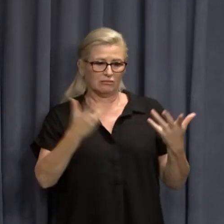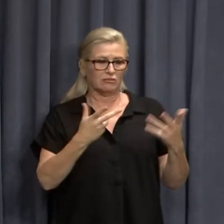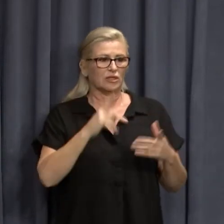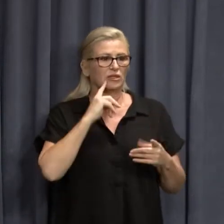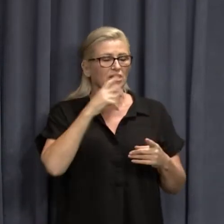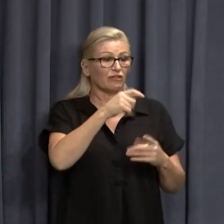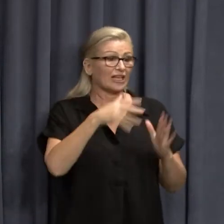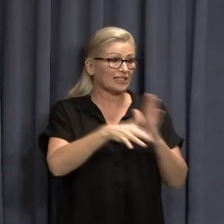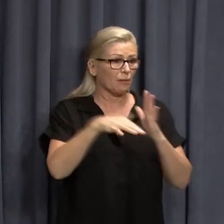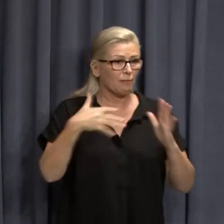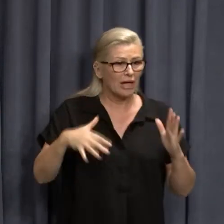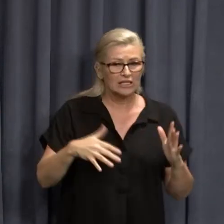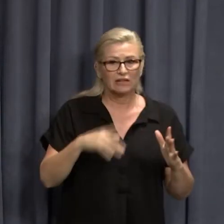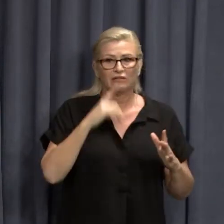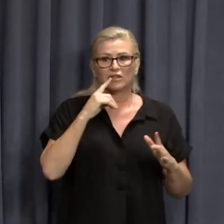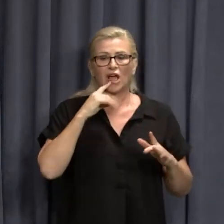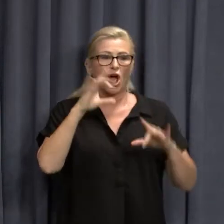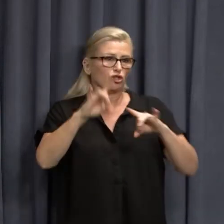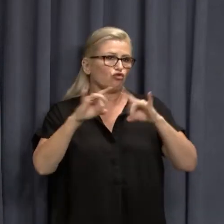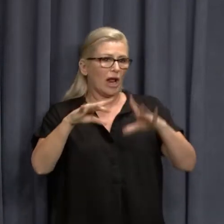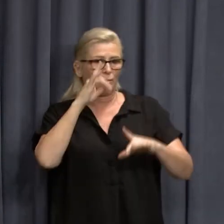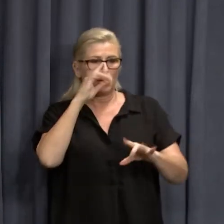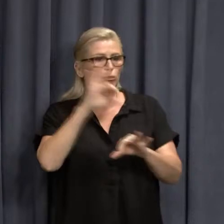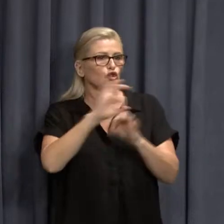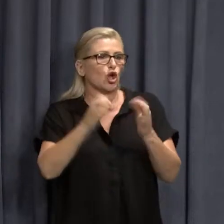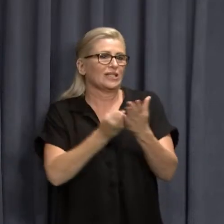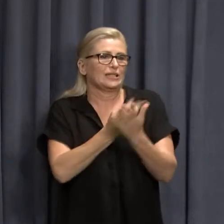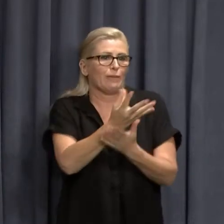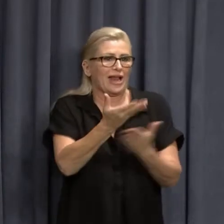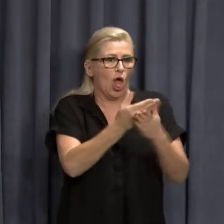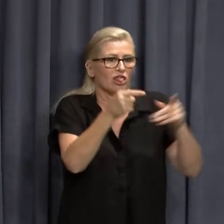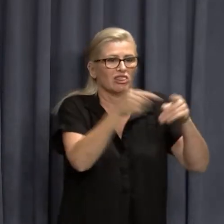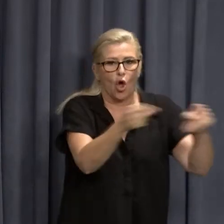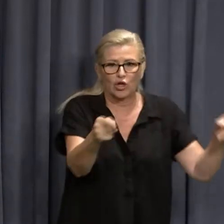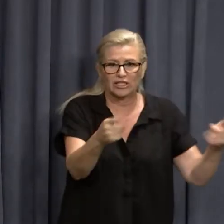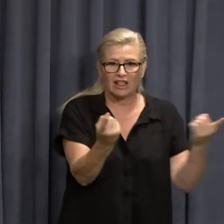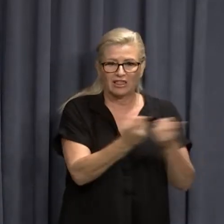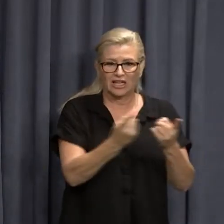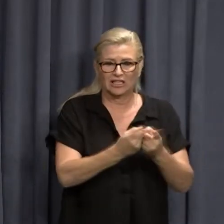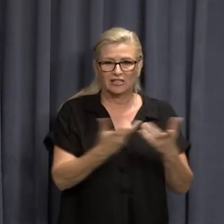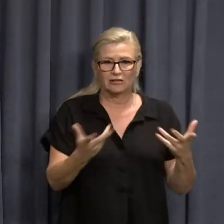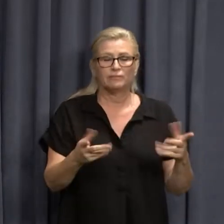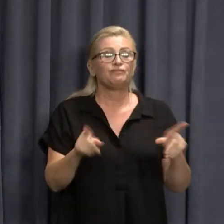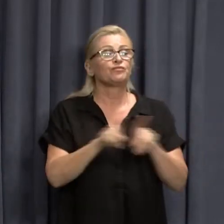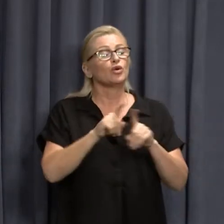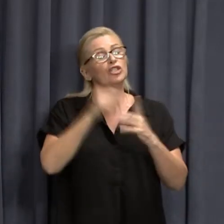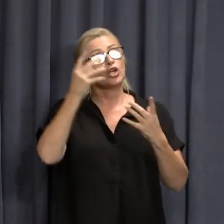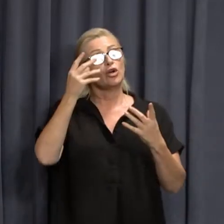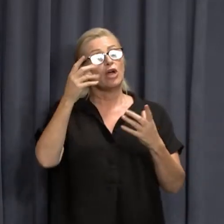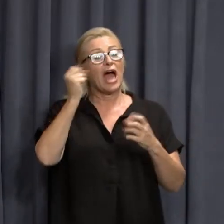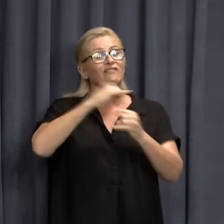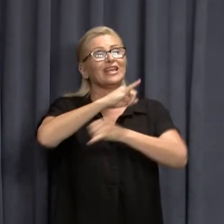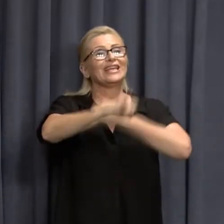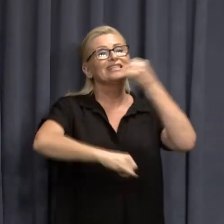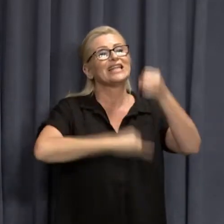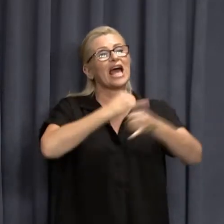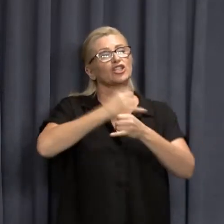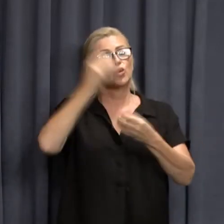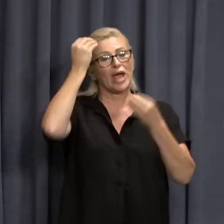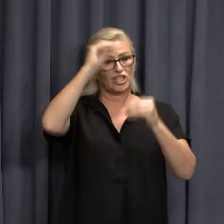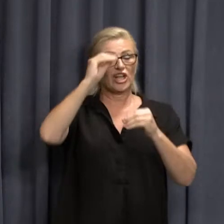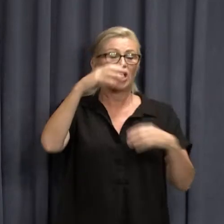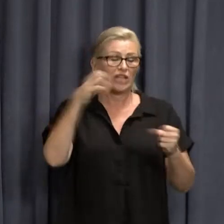often quite expensive, that Australians often don't spend money on. And certainly, international education has suffered. But